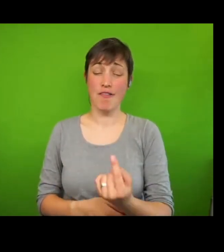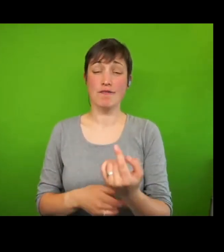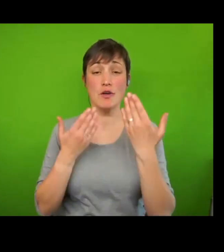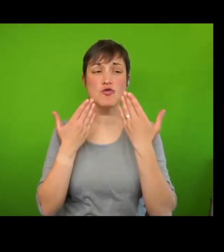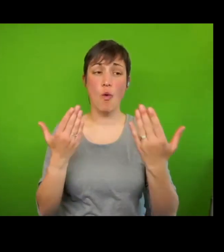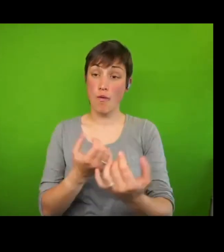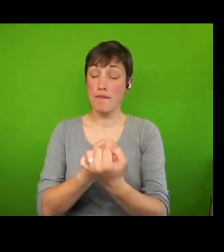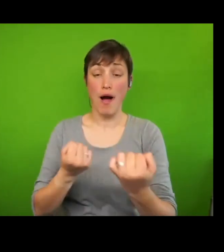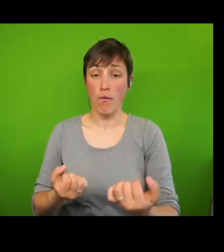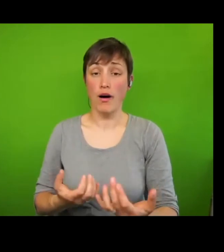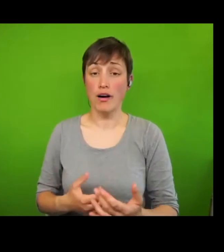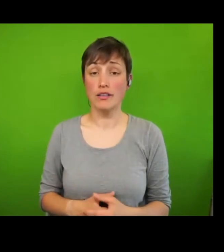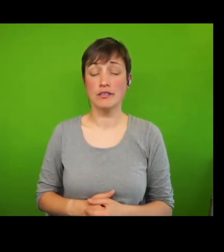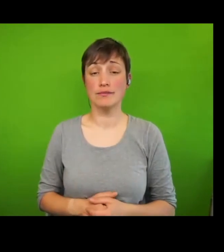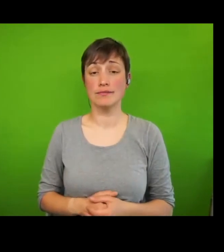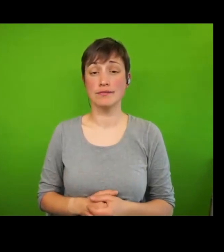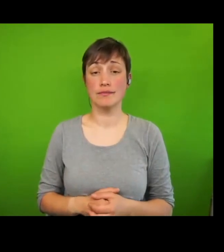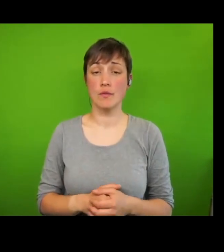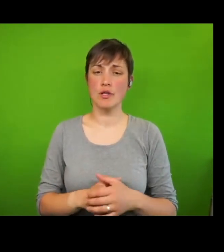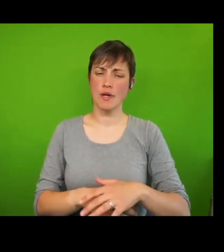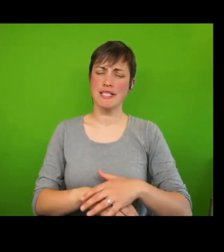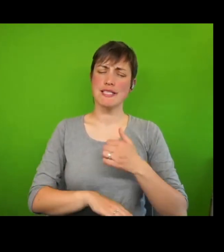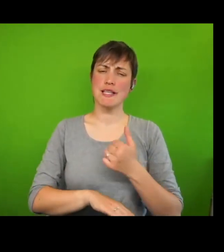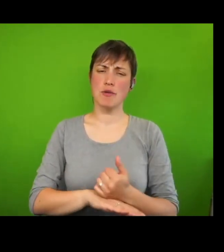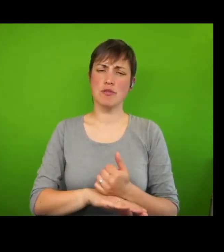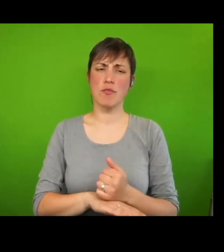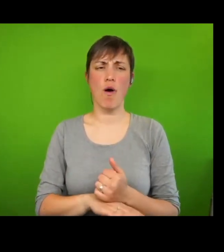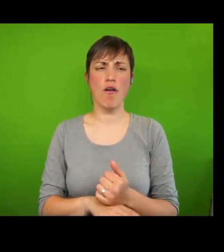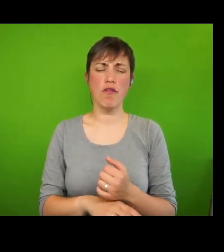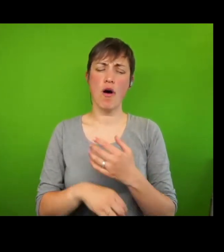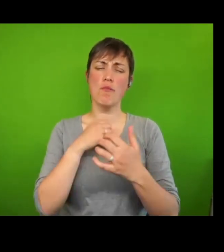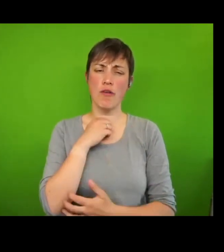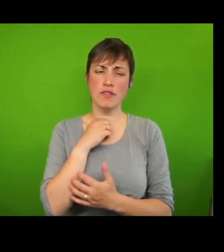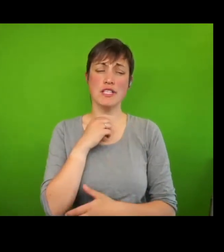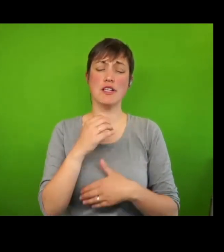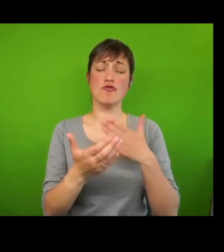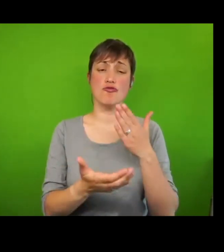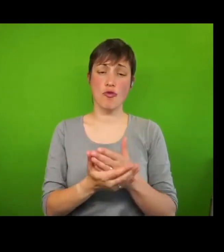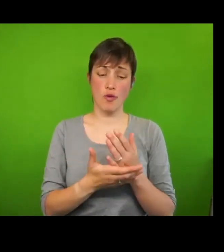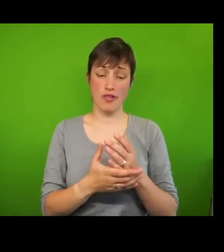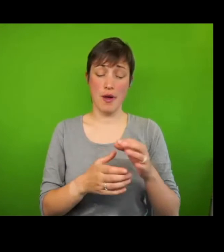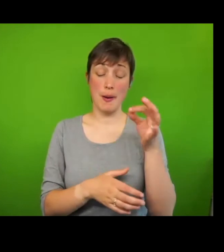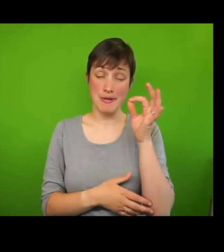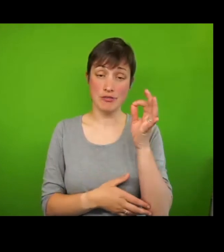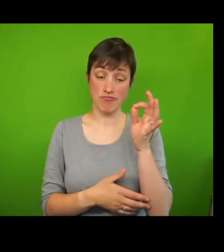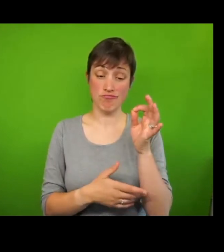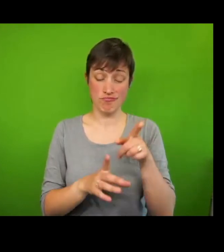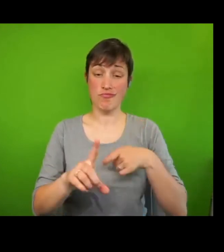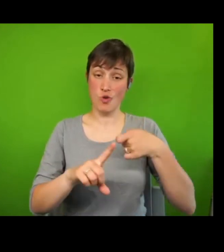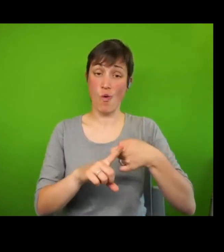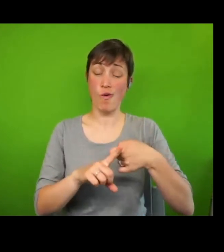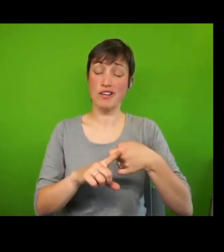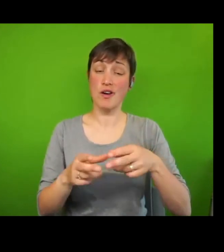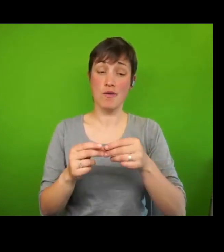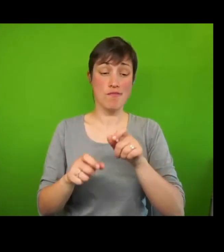So the establishment of a Poverty Truth Commission in York, led by community commissioners with lived experience